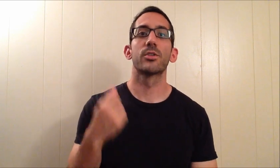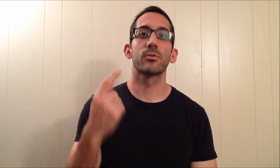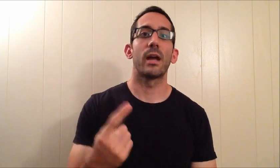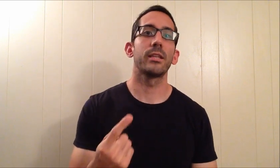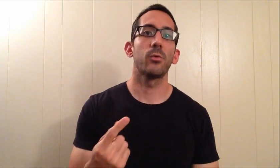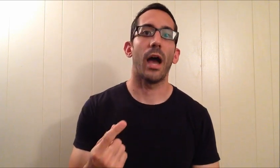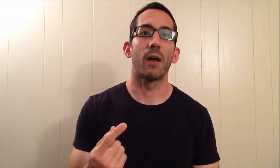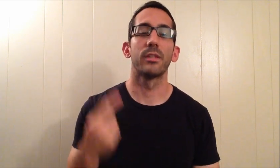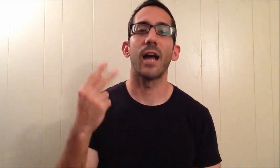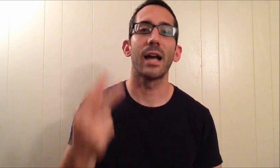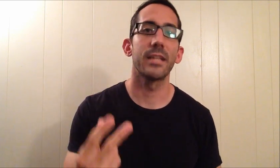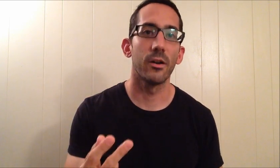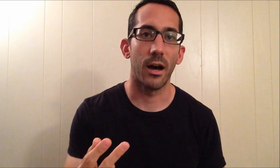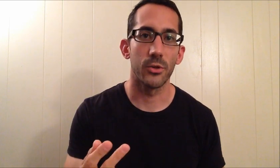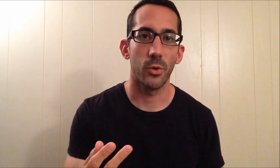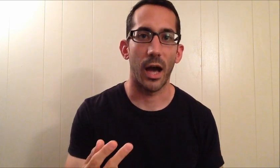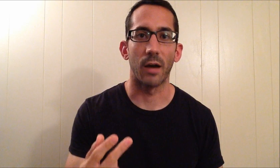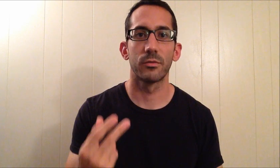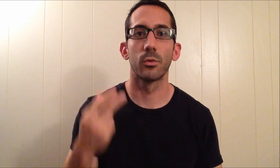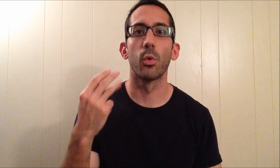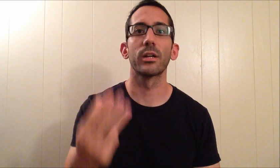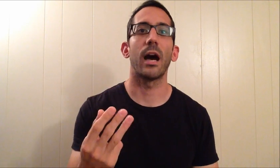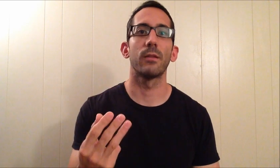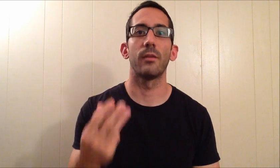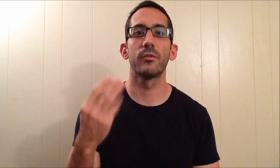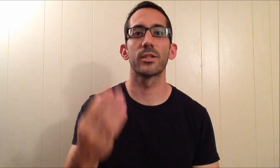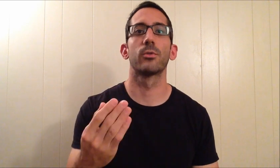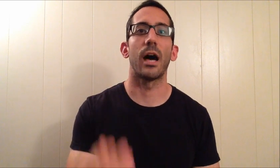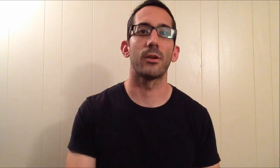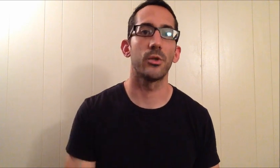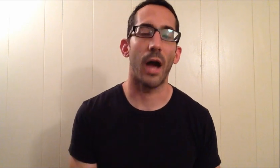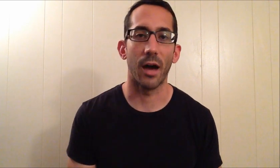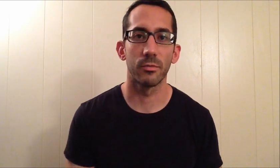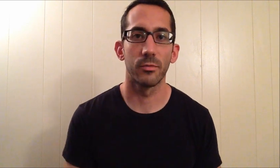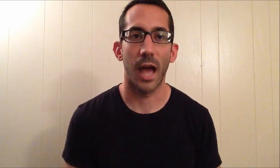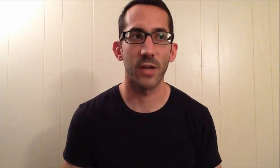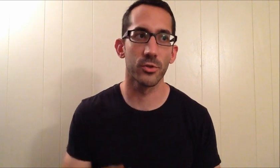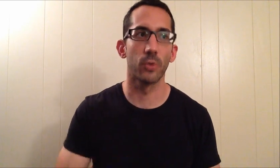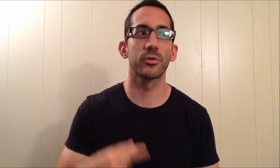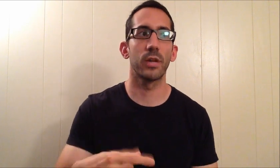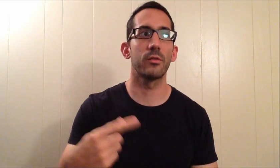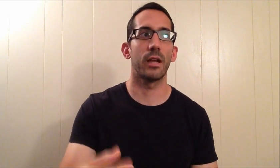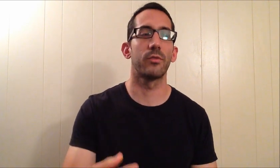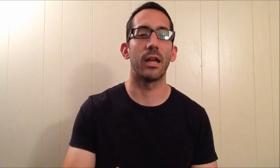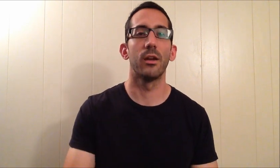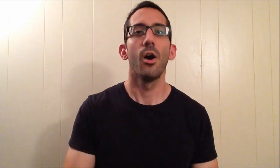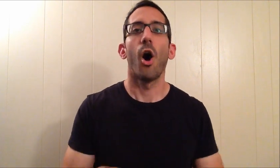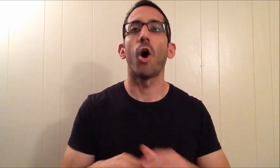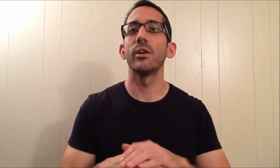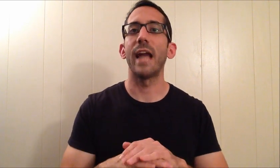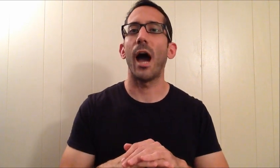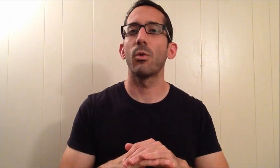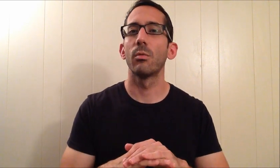the strength that you have, the dietary knowledge you have, the workout and physical knowledge you have as a result of training for that event are now